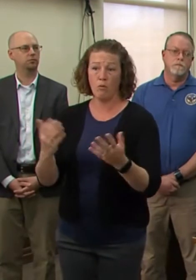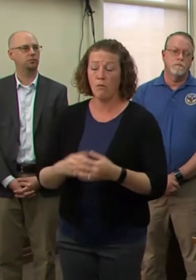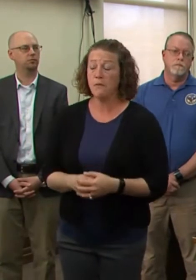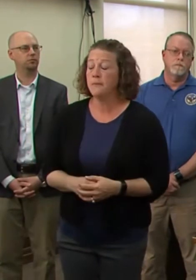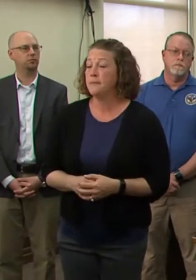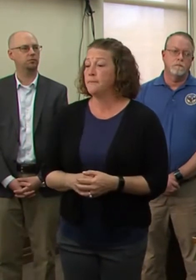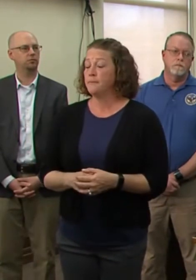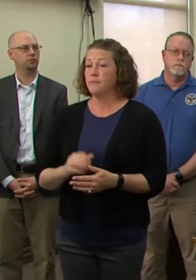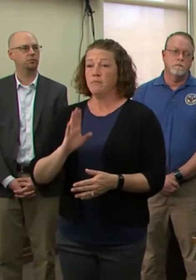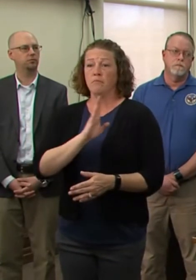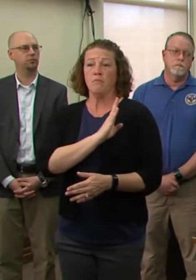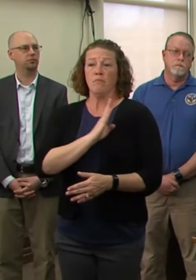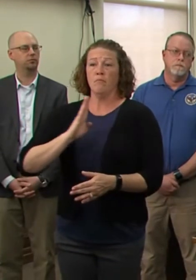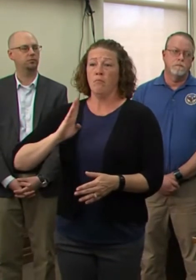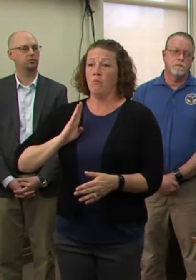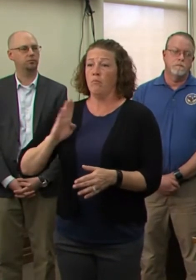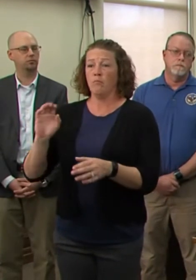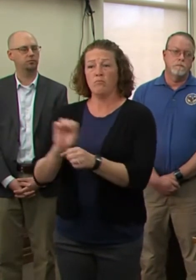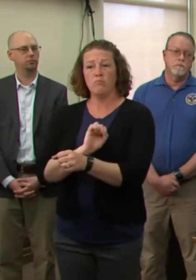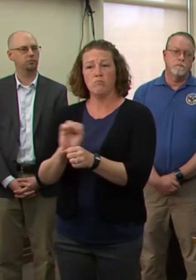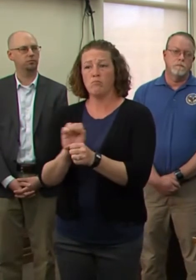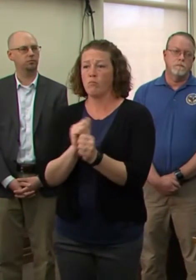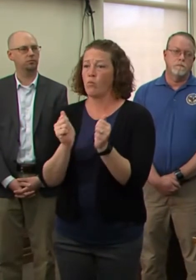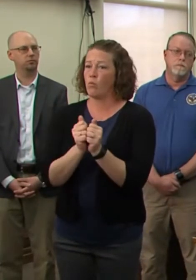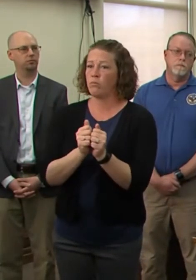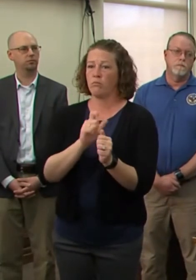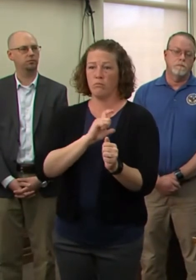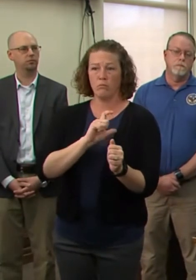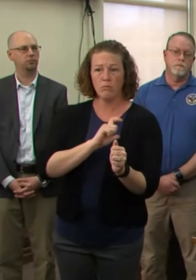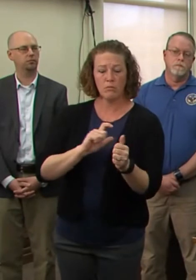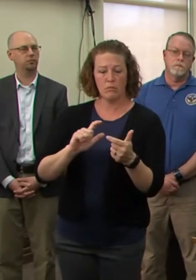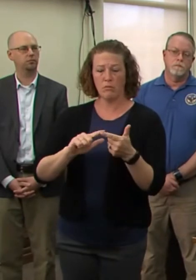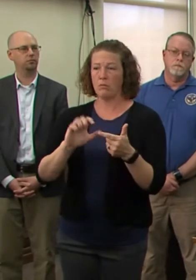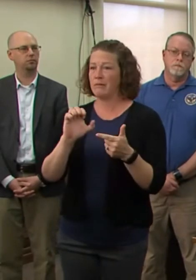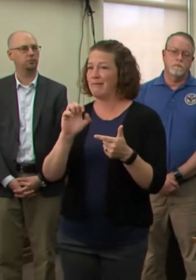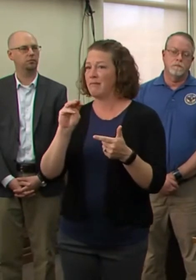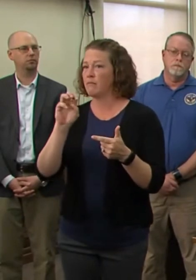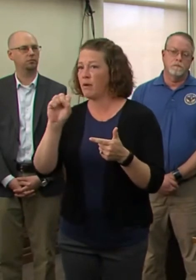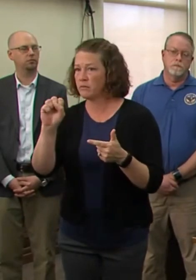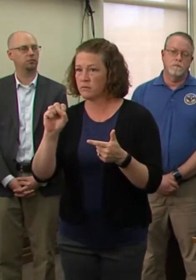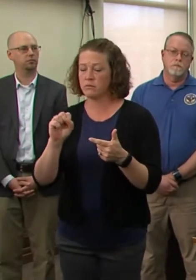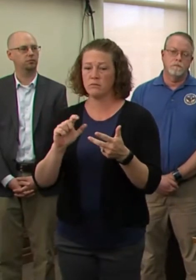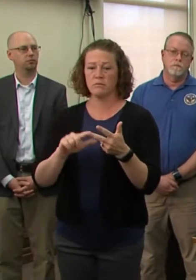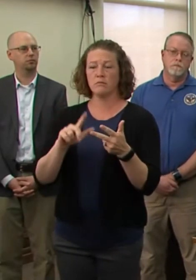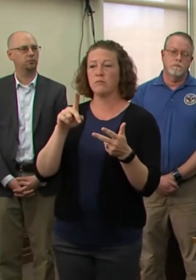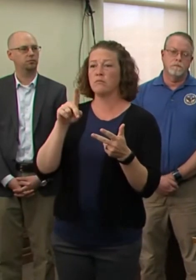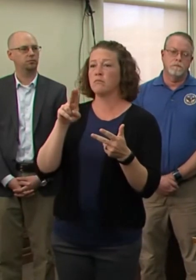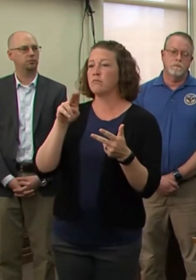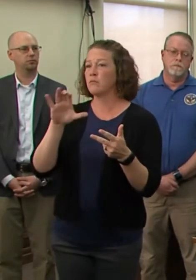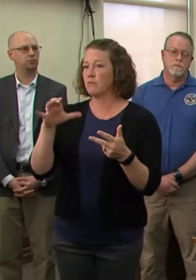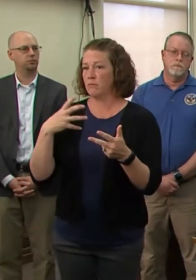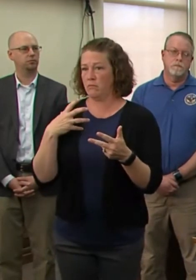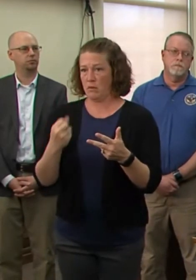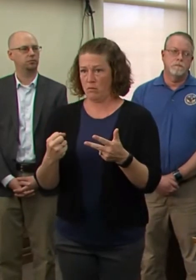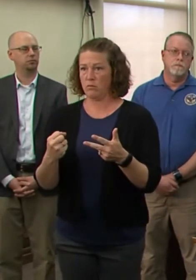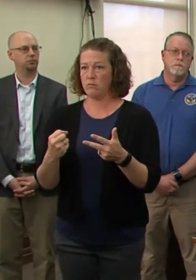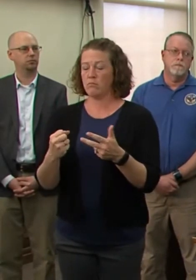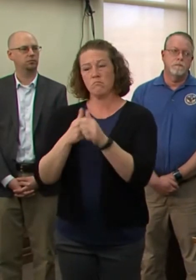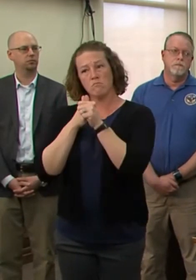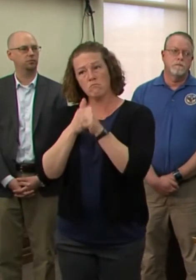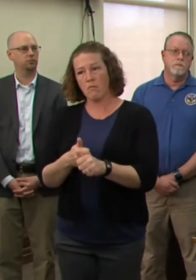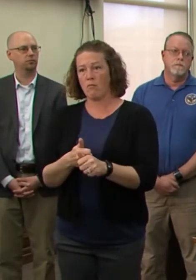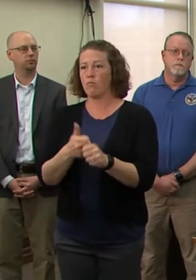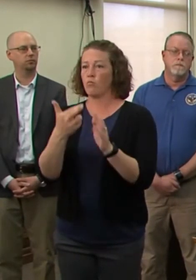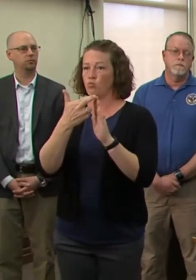working hand in hand with our public health law enforcement and emergency management agencies to implement the recommendations of the CDC and the state public health